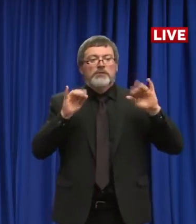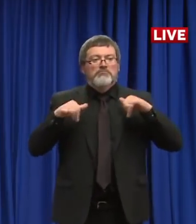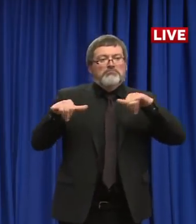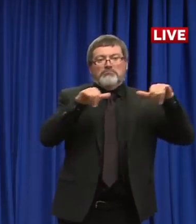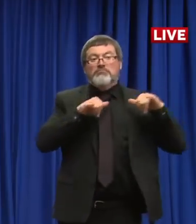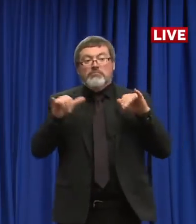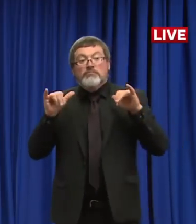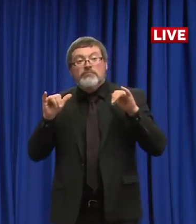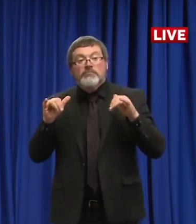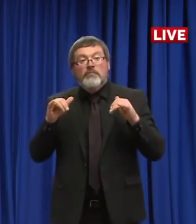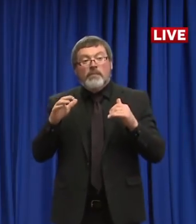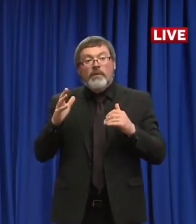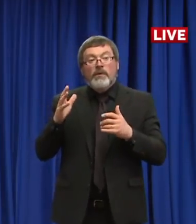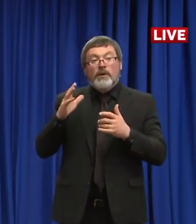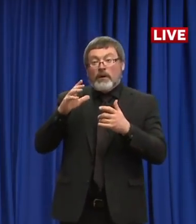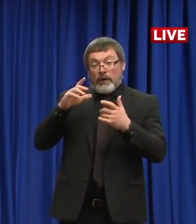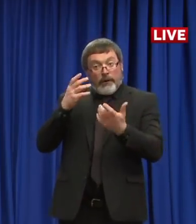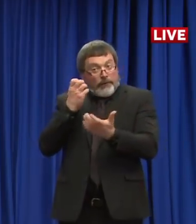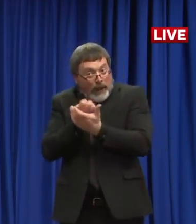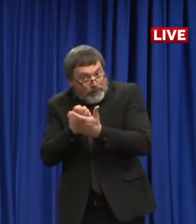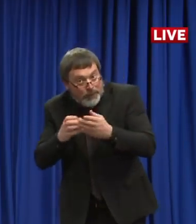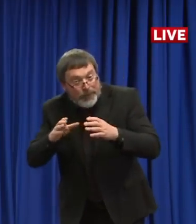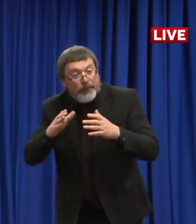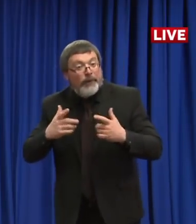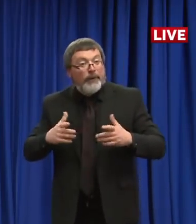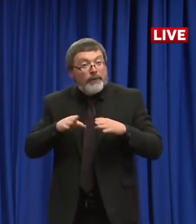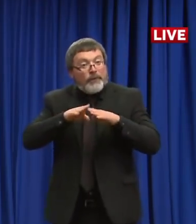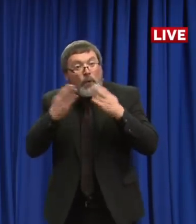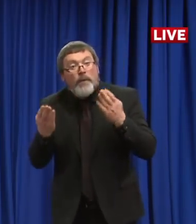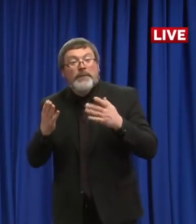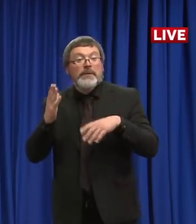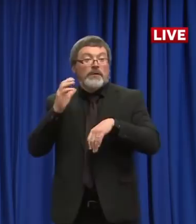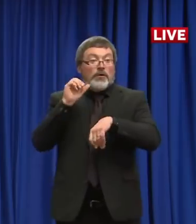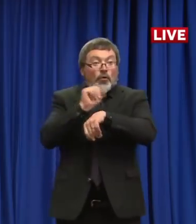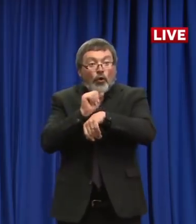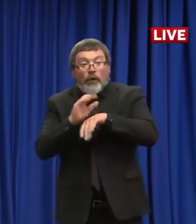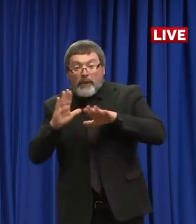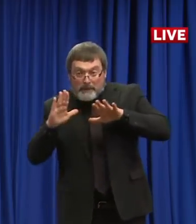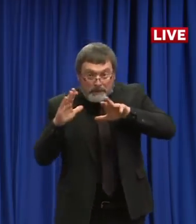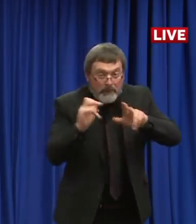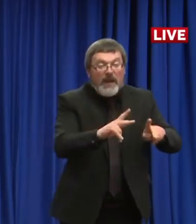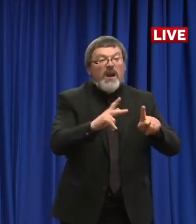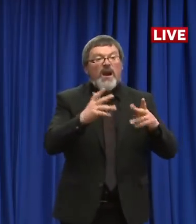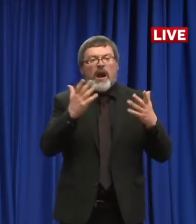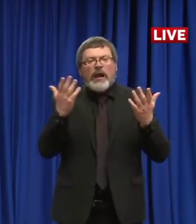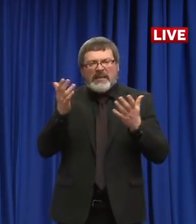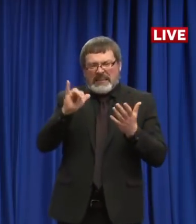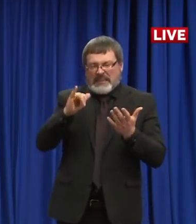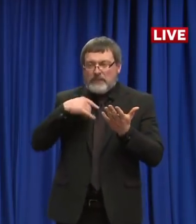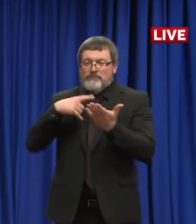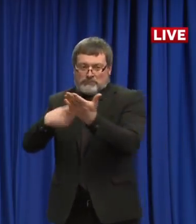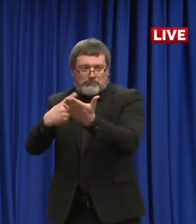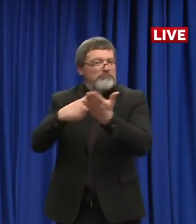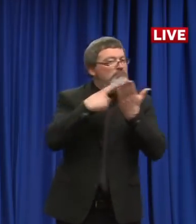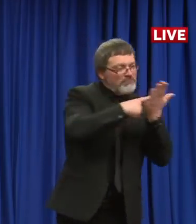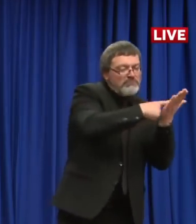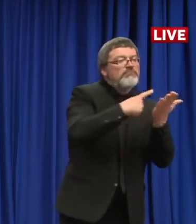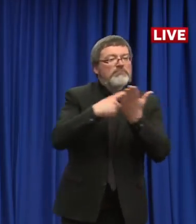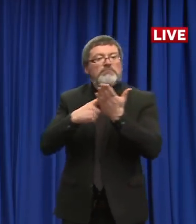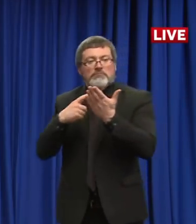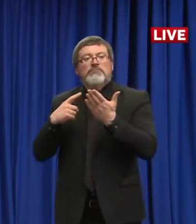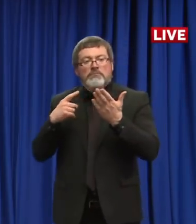difficult decisions to shut down, whether it be businesses, whether it be the stay at home order, whether it be remote schooling,